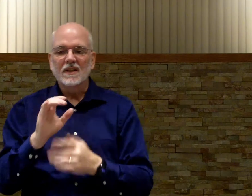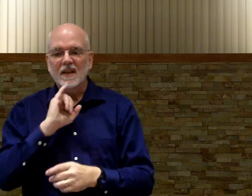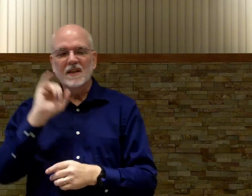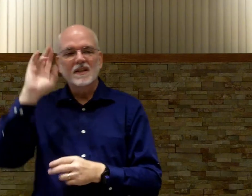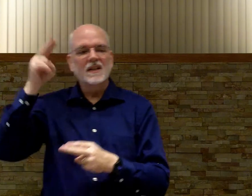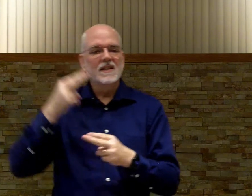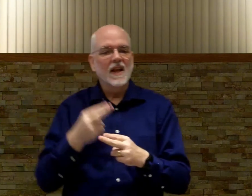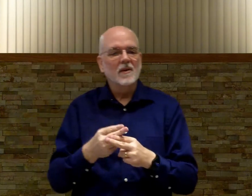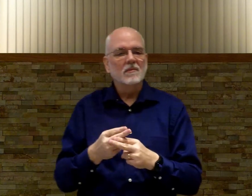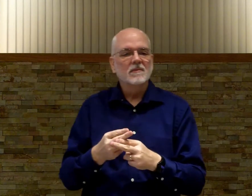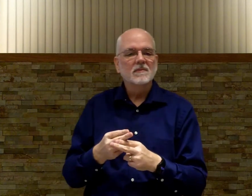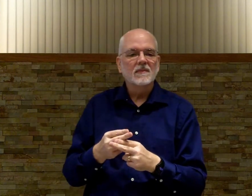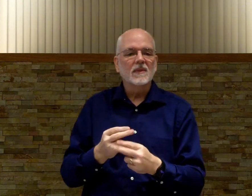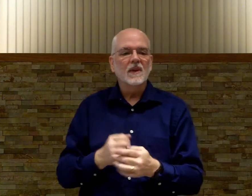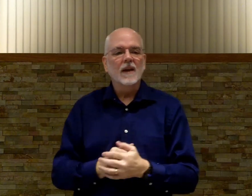is his name okay